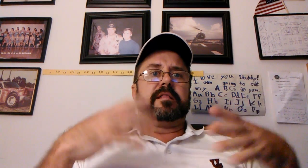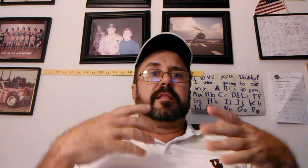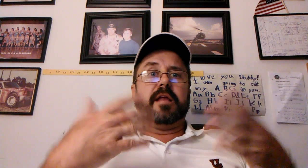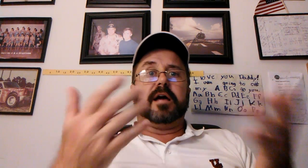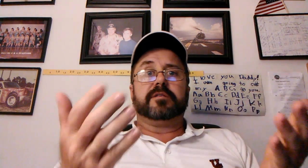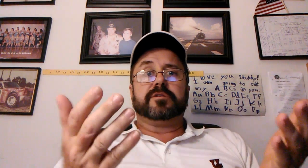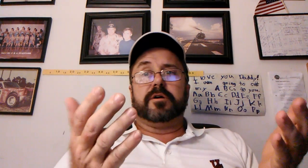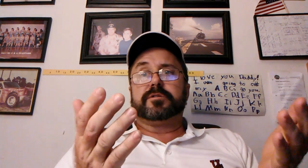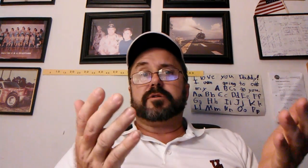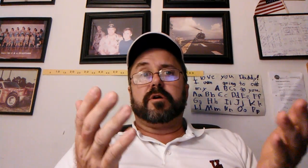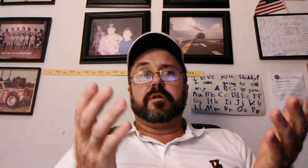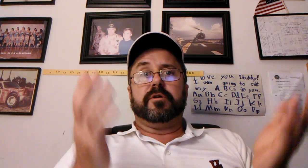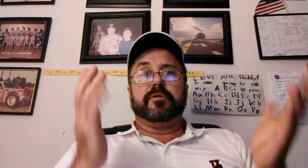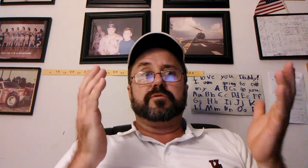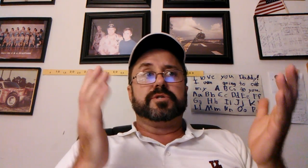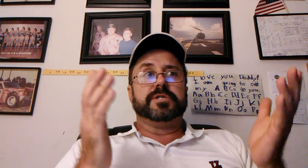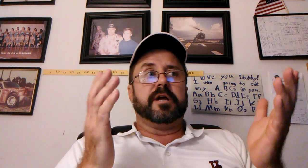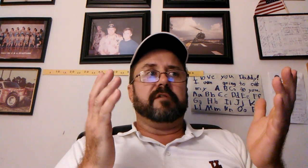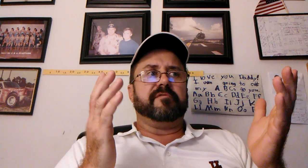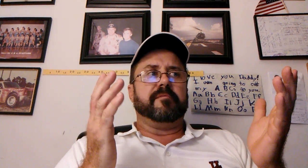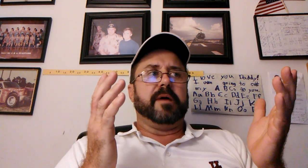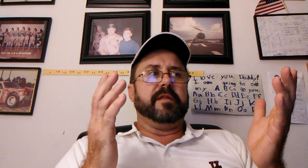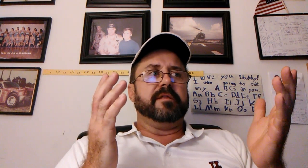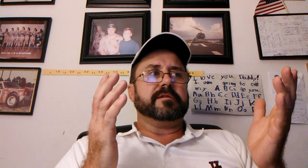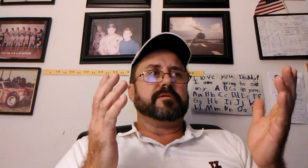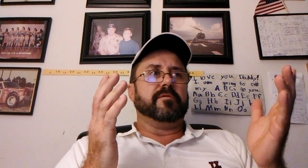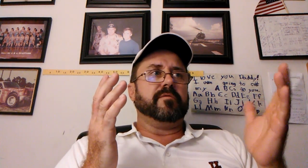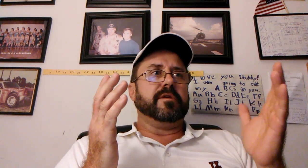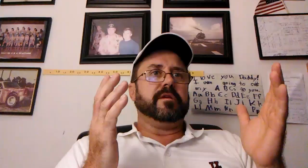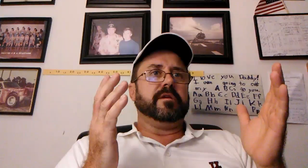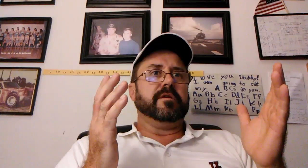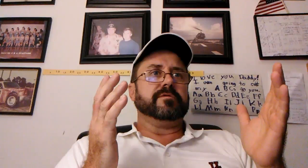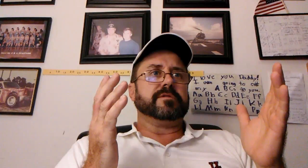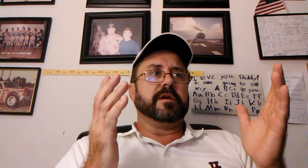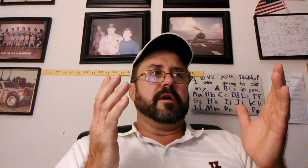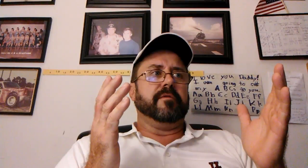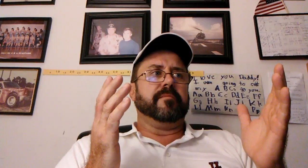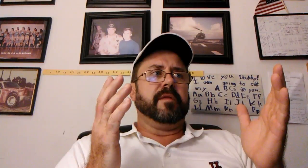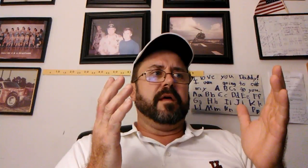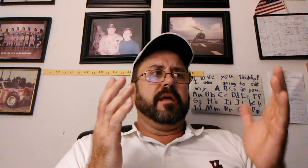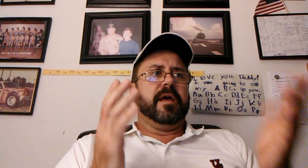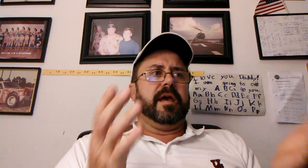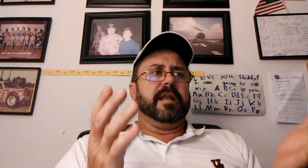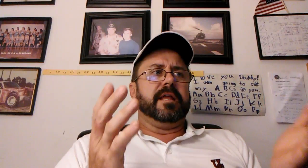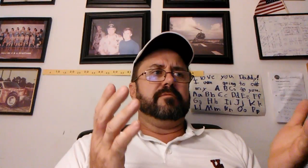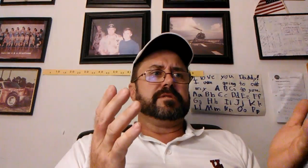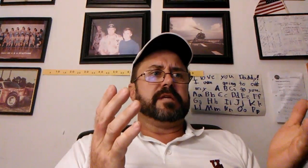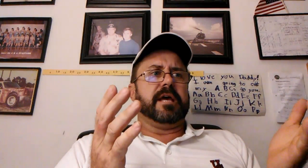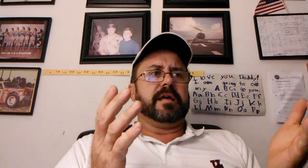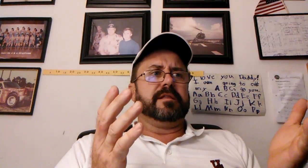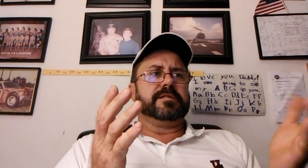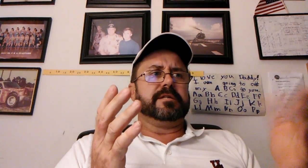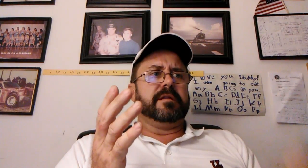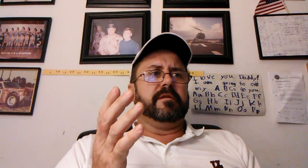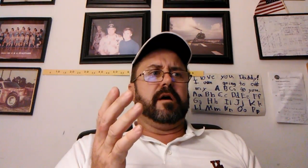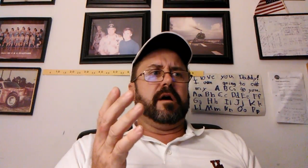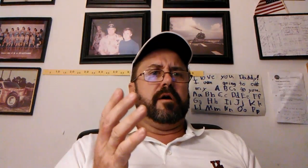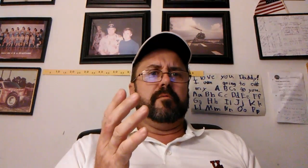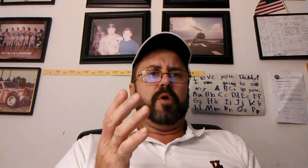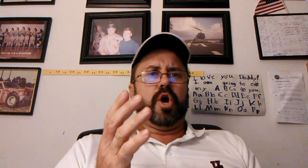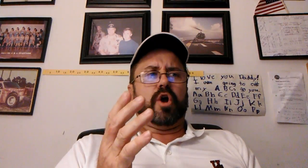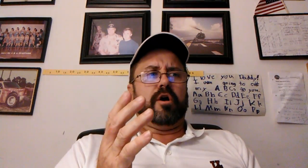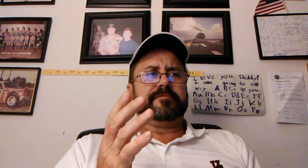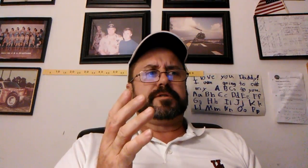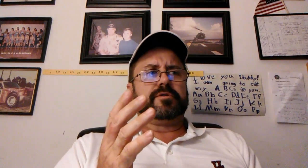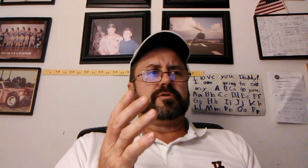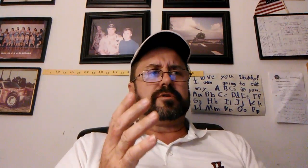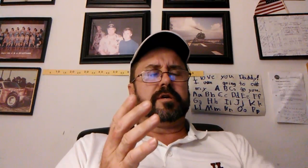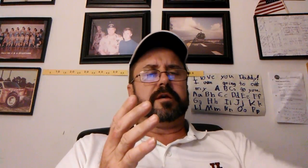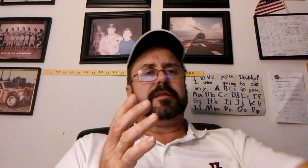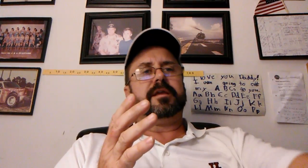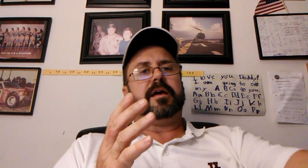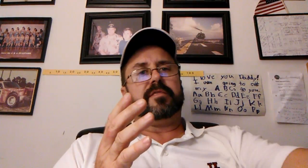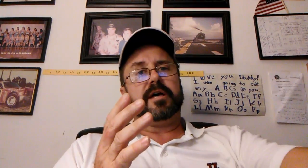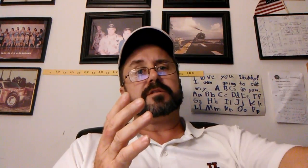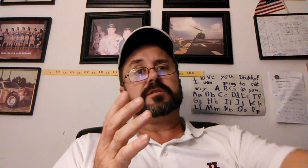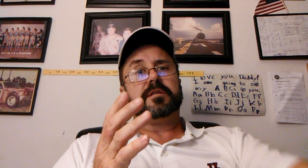like, I talked to our local sheriff about this years ago, and he was like, listen, our officers are good. Yeah, that's